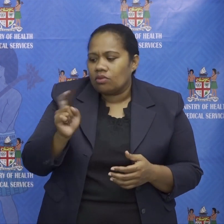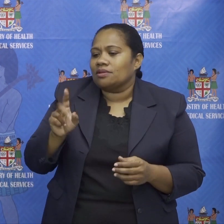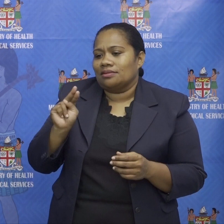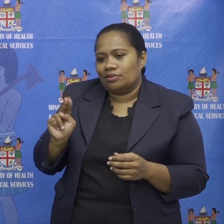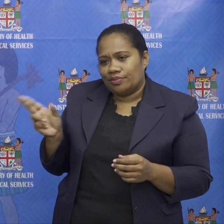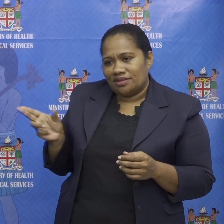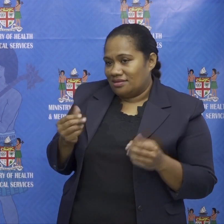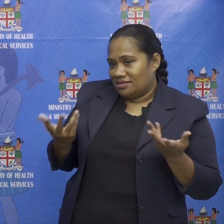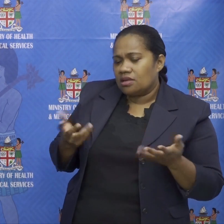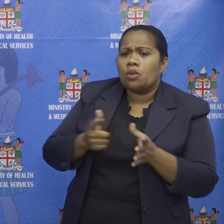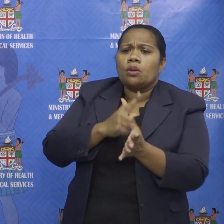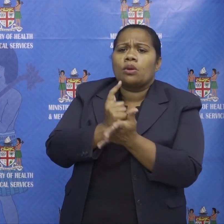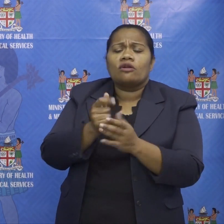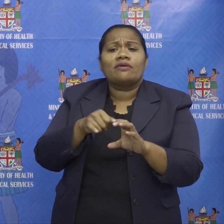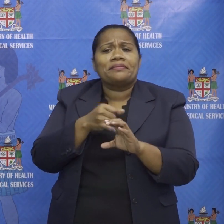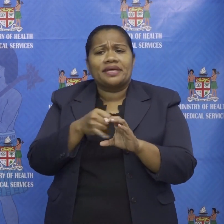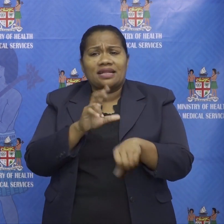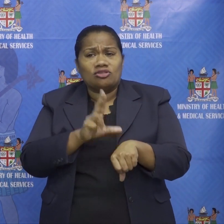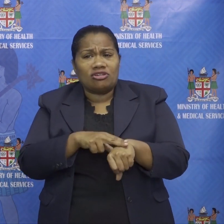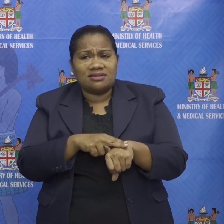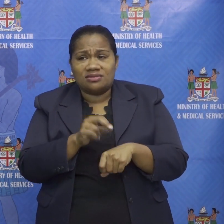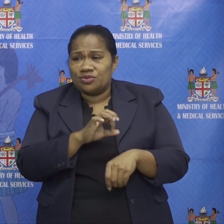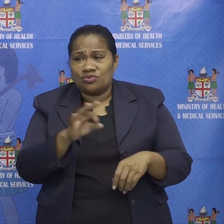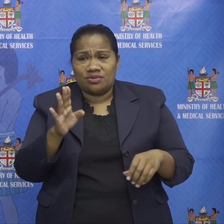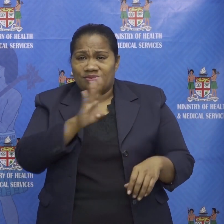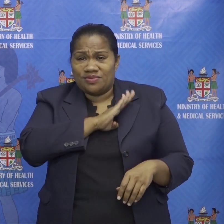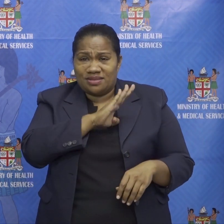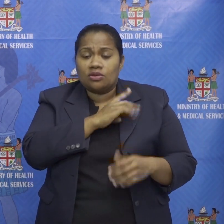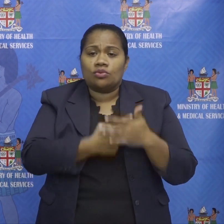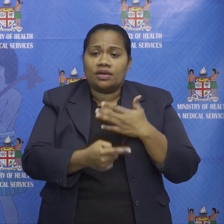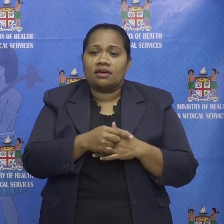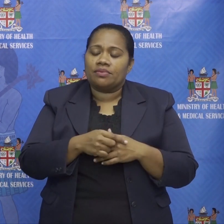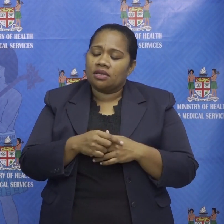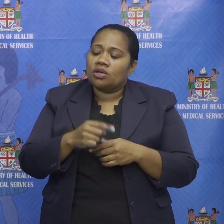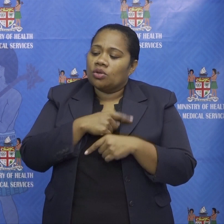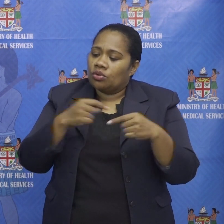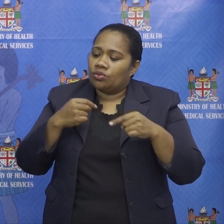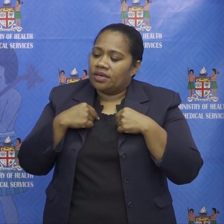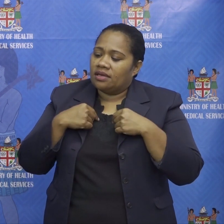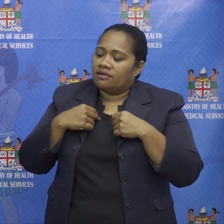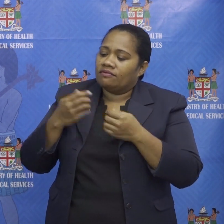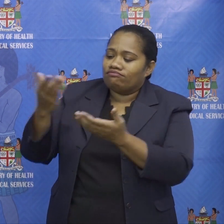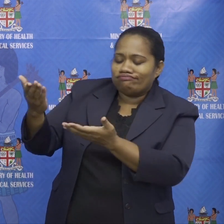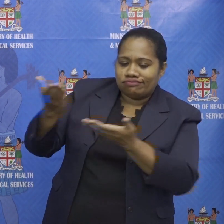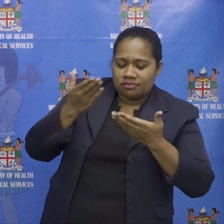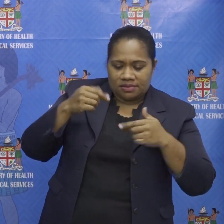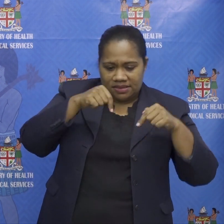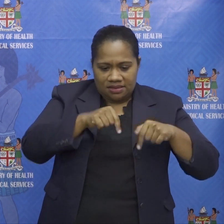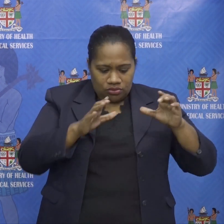medical doctors are not as busy we've recruited them into the effort together with the paramedical people